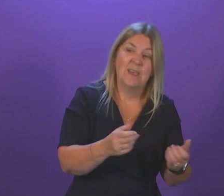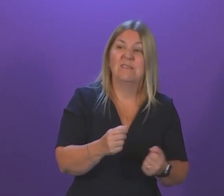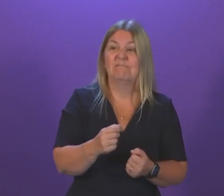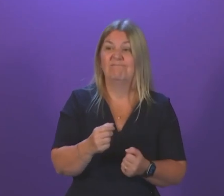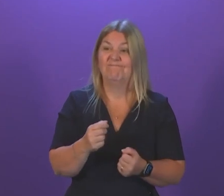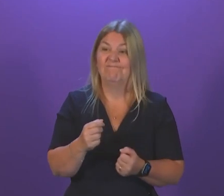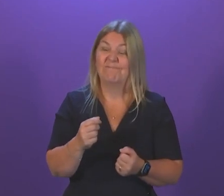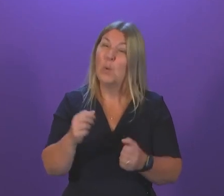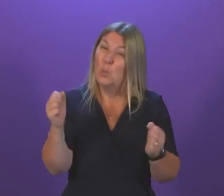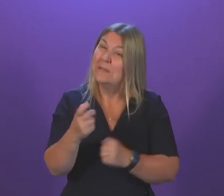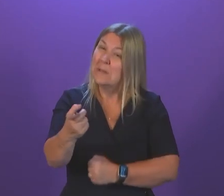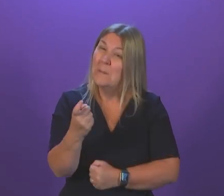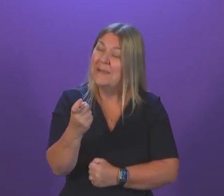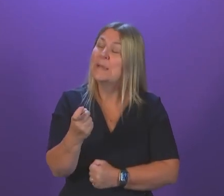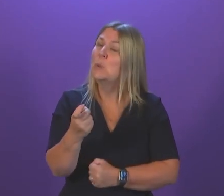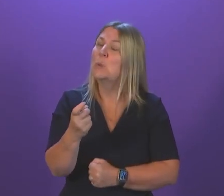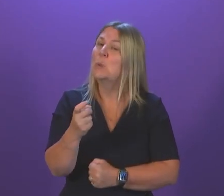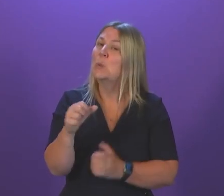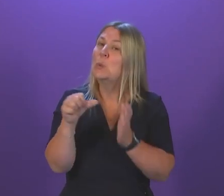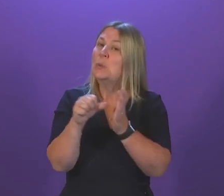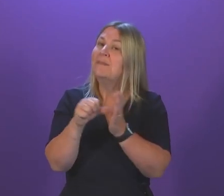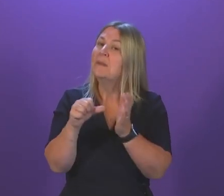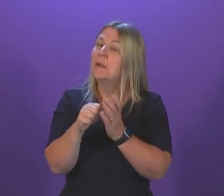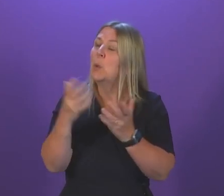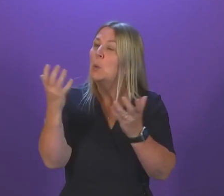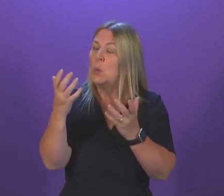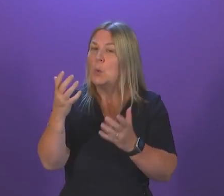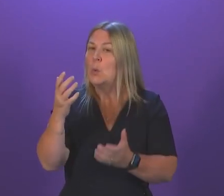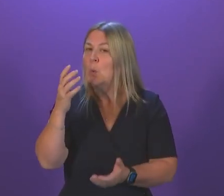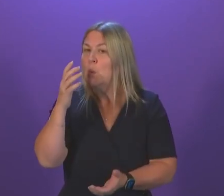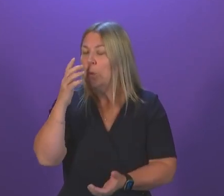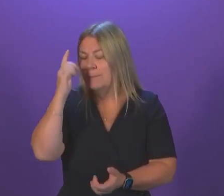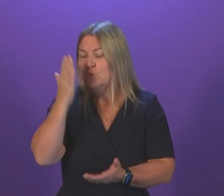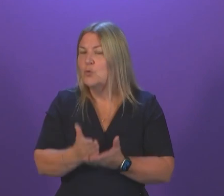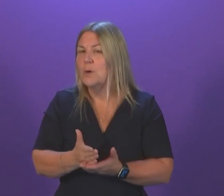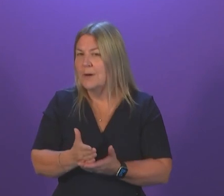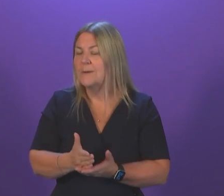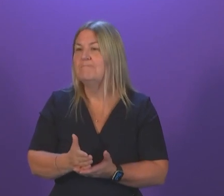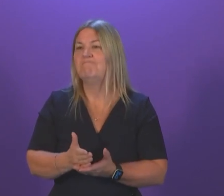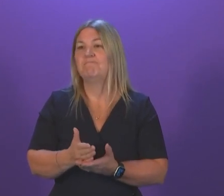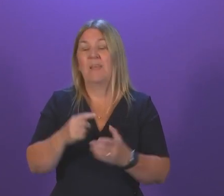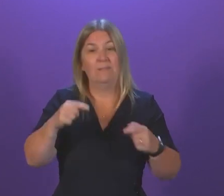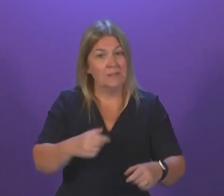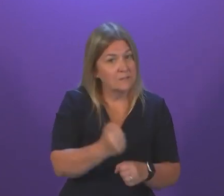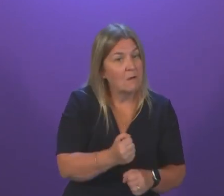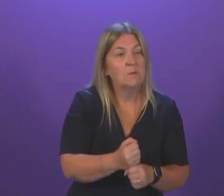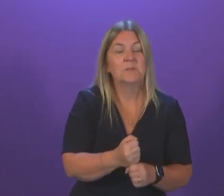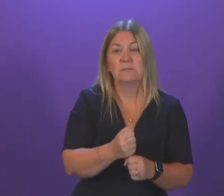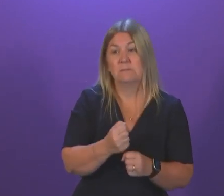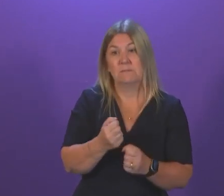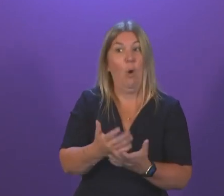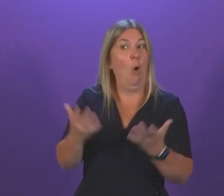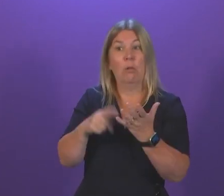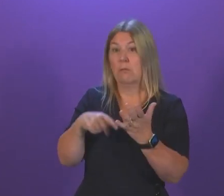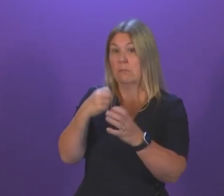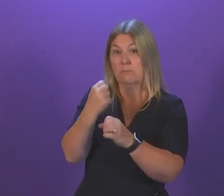more difficult than most of us will ever have remembered. It is incumbent on all governments, it is incumbent on this Government to do everything we can